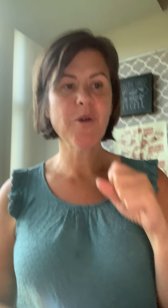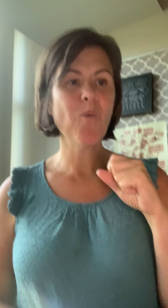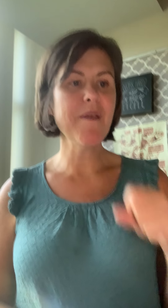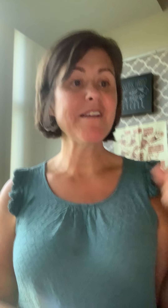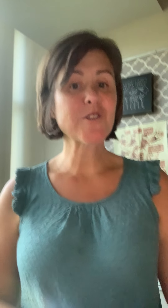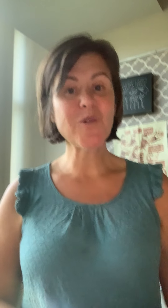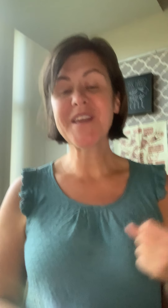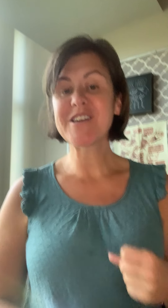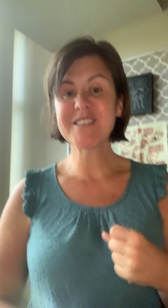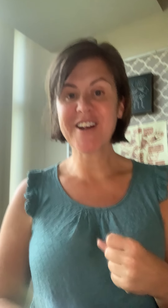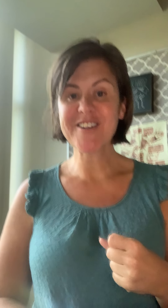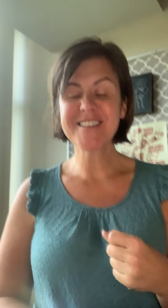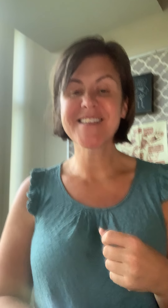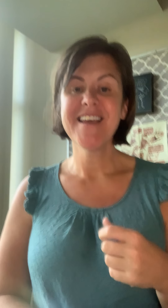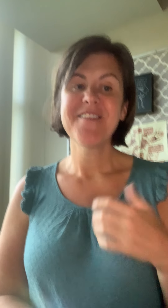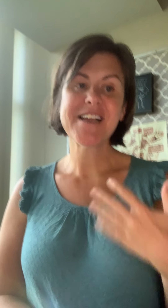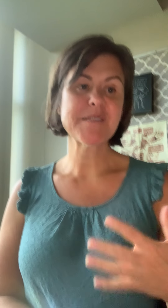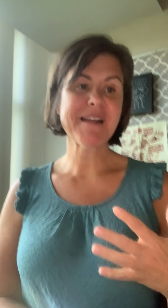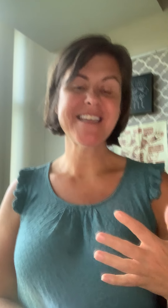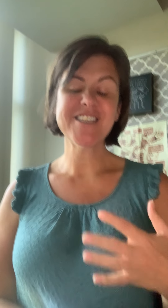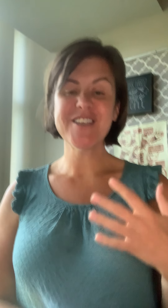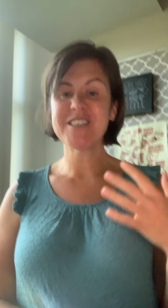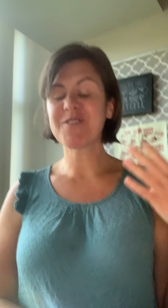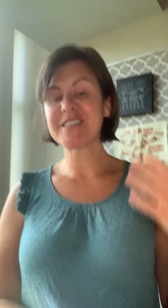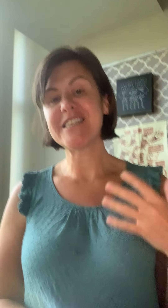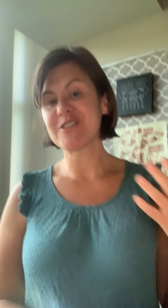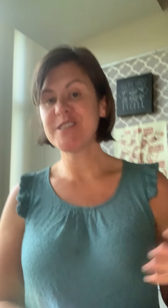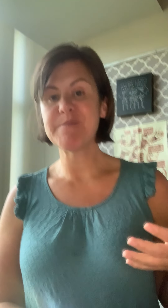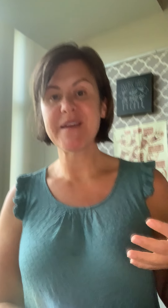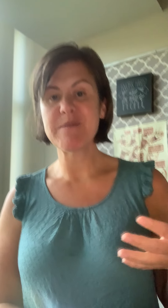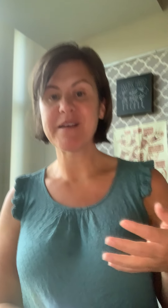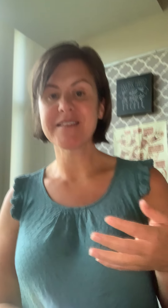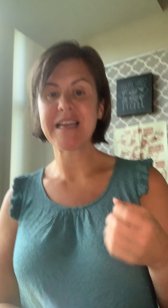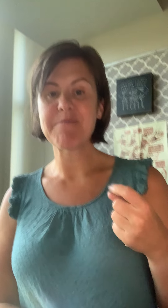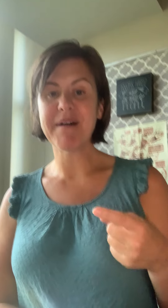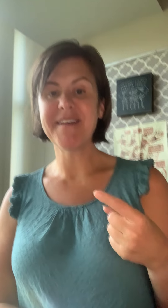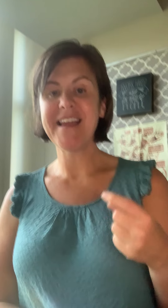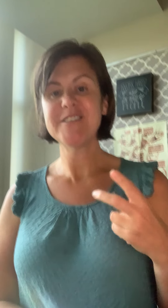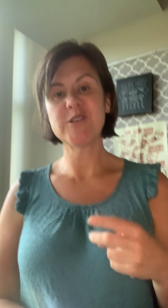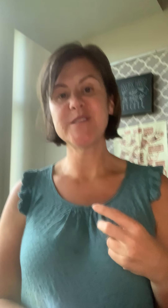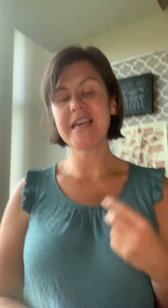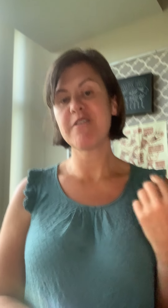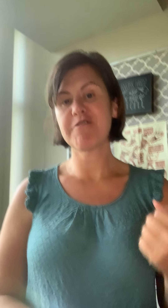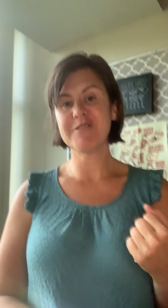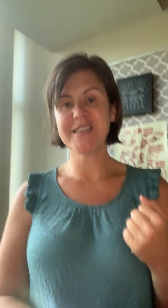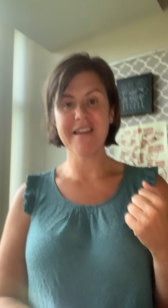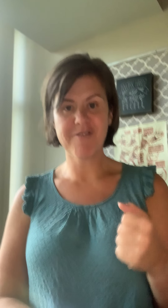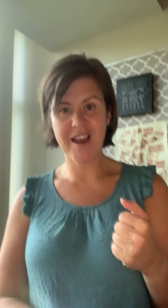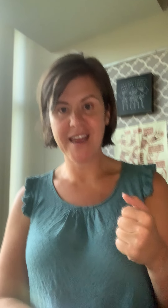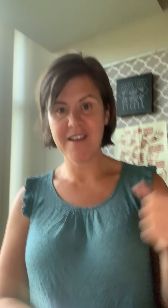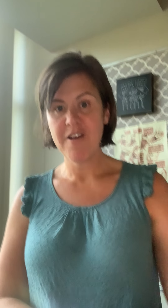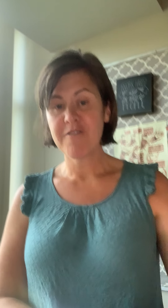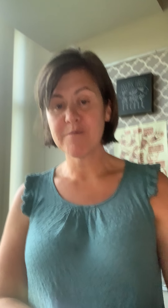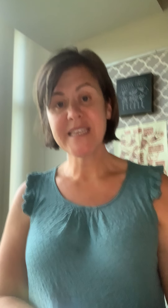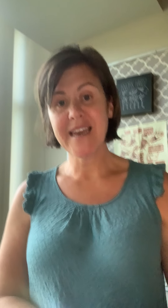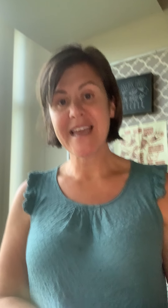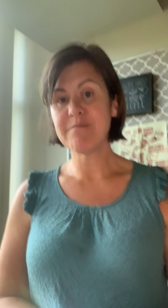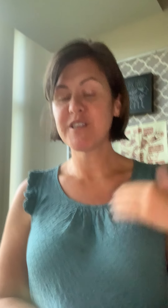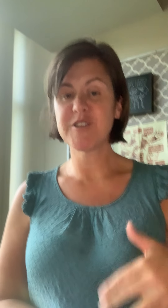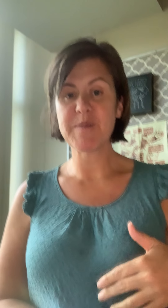When the school year starts, the expectation is for teachers to be in the building Monday, Tuesday, Thursday, Friday from 10 a.m. to 2